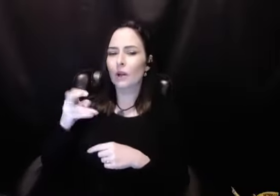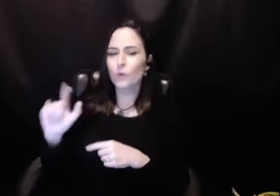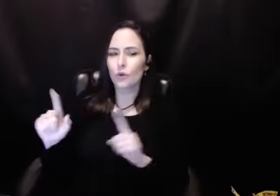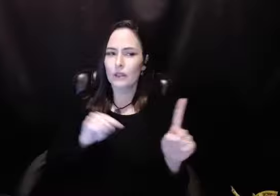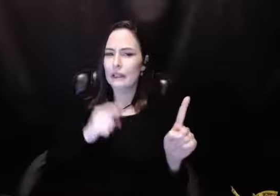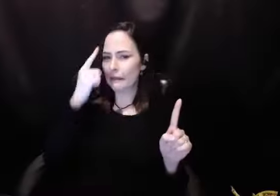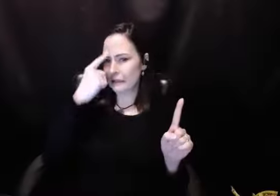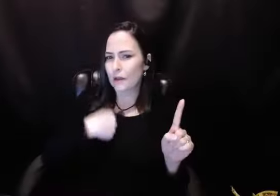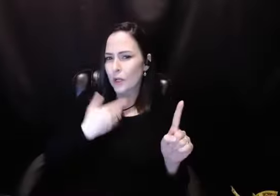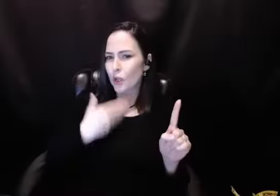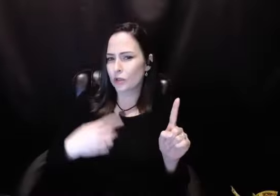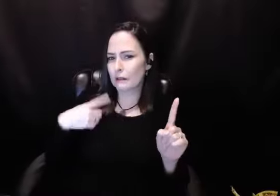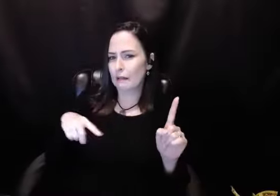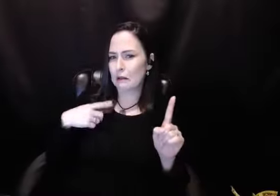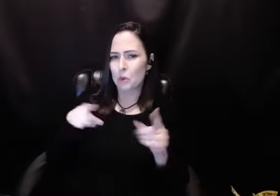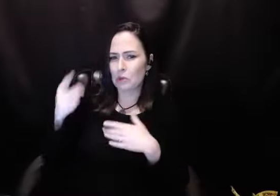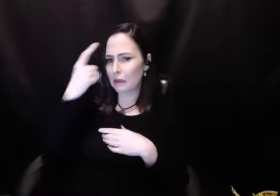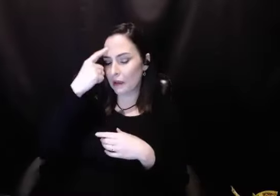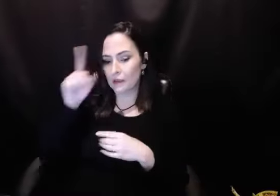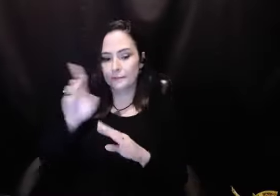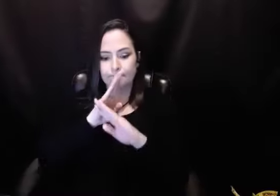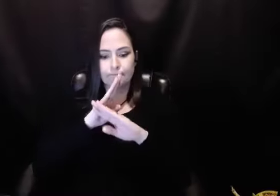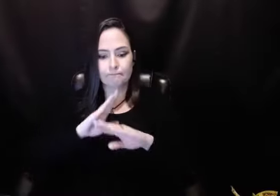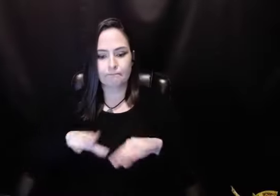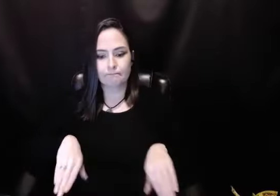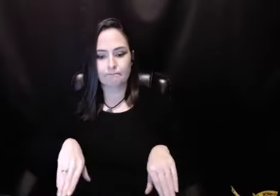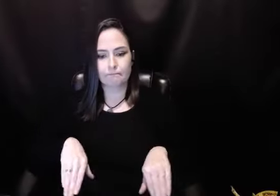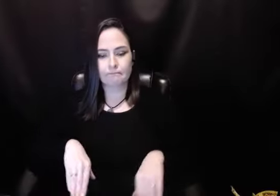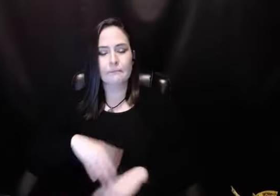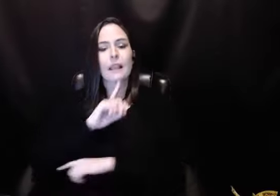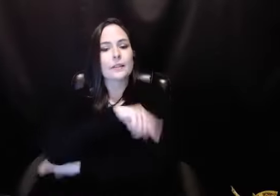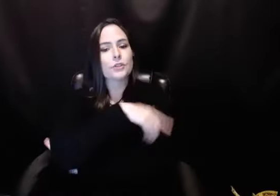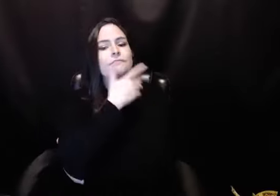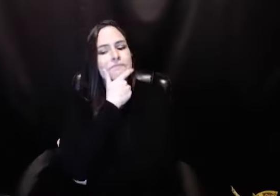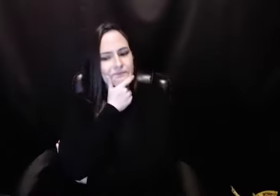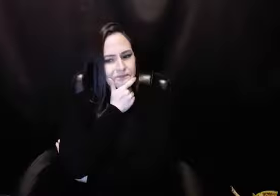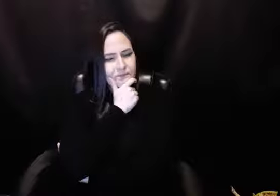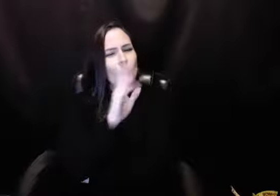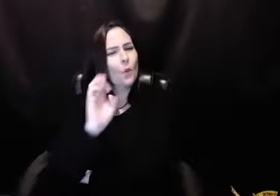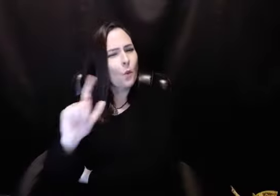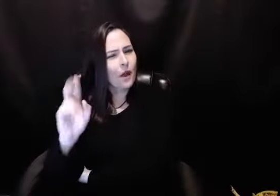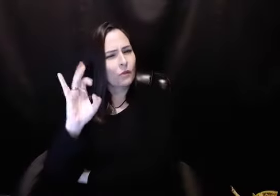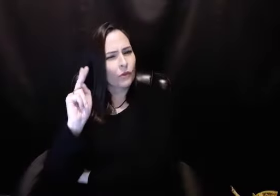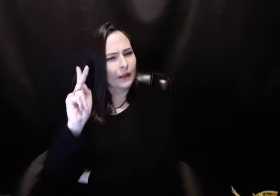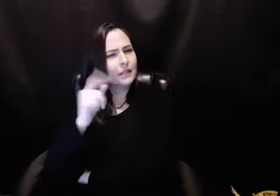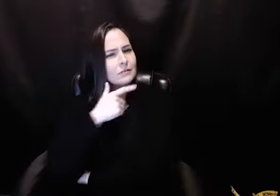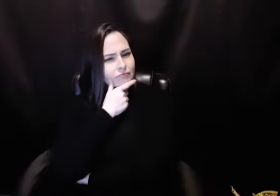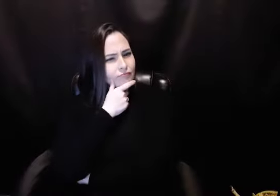so question, hey, Mary Pearl, know, howdy, thinks I'd be a great delegate. What do you think? Silence. Then the answer.